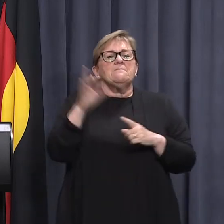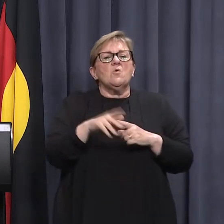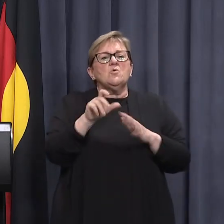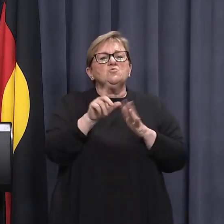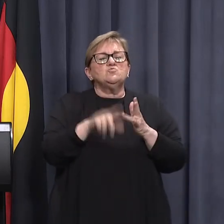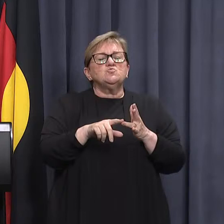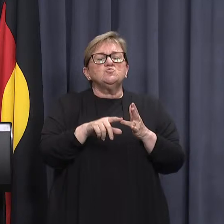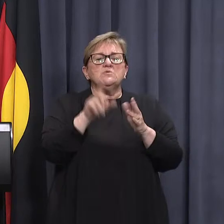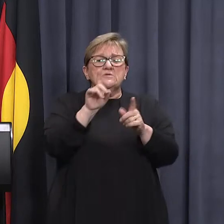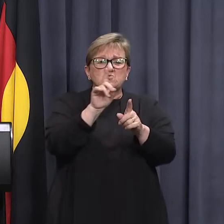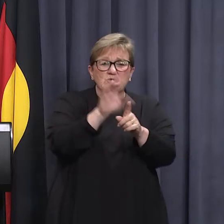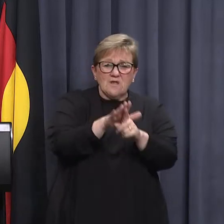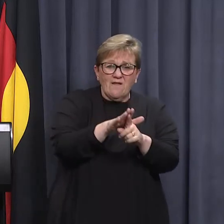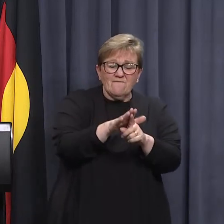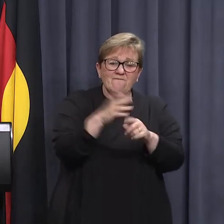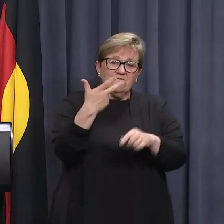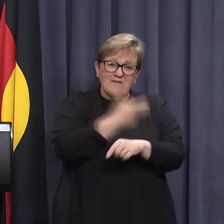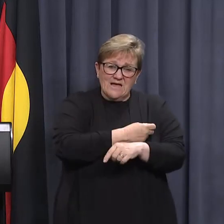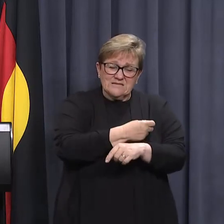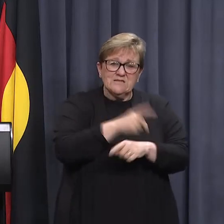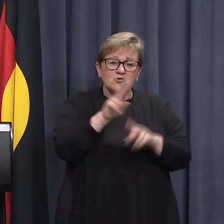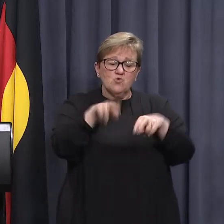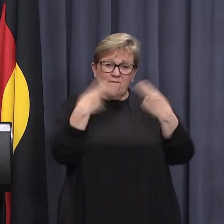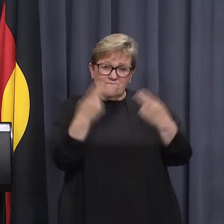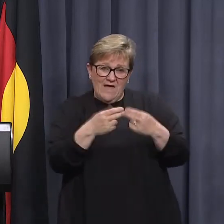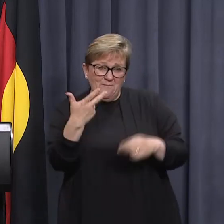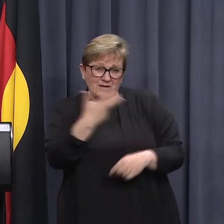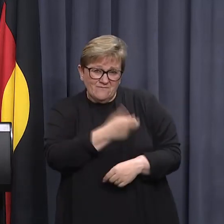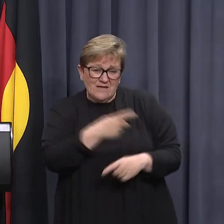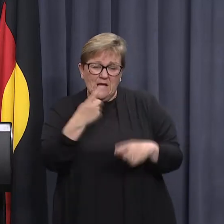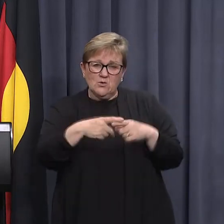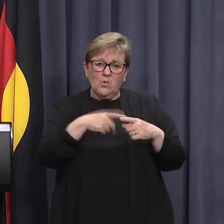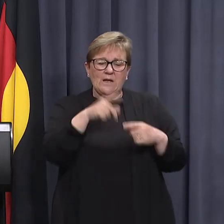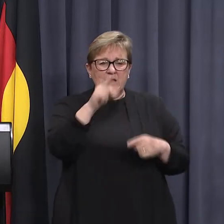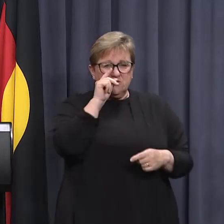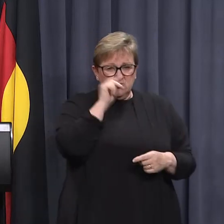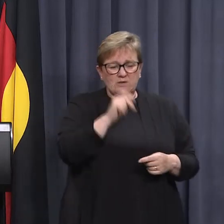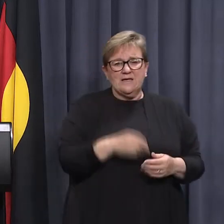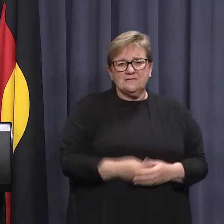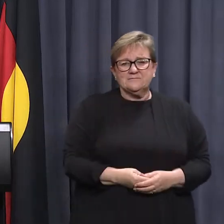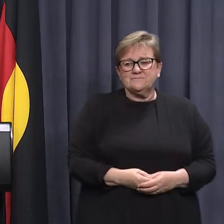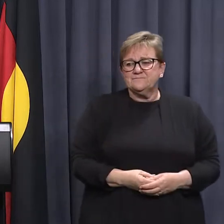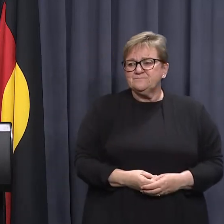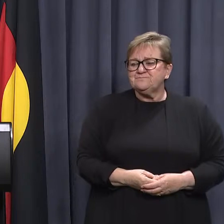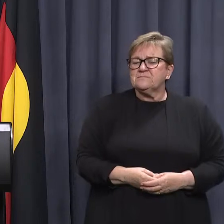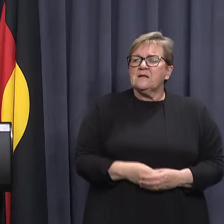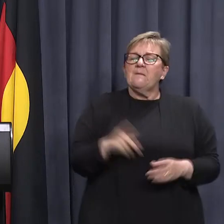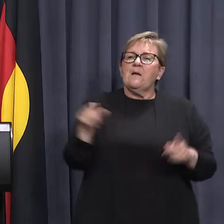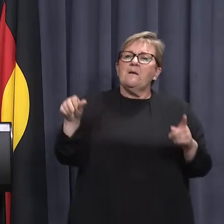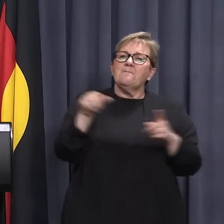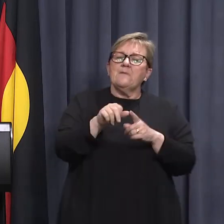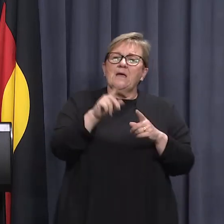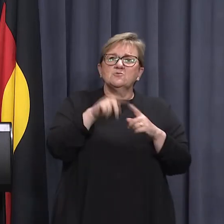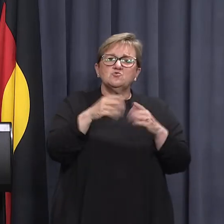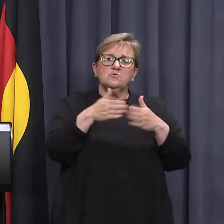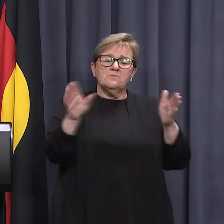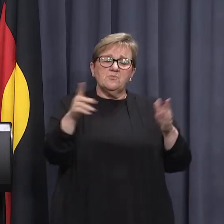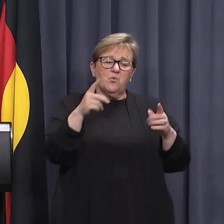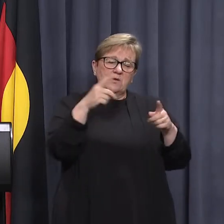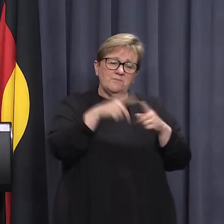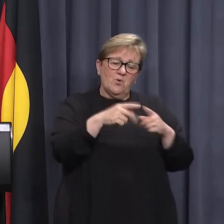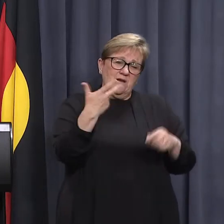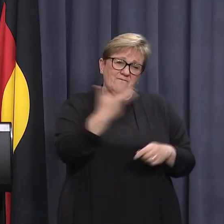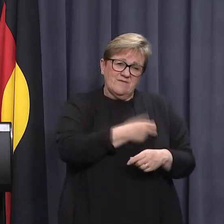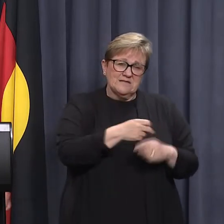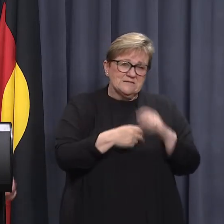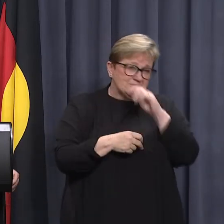can do is get yourself vaccinated, your family vaccinated as quickly as you possibly can. But back to the broader point of vaccination,